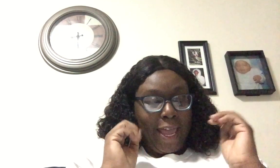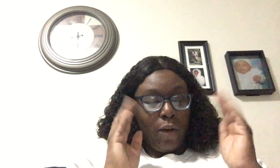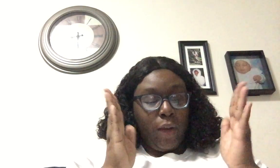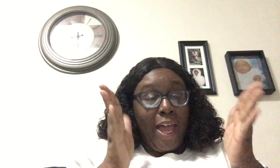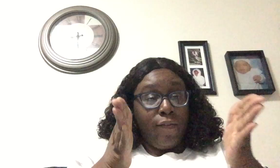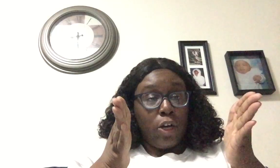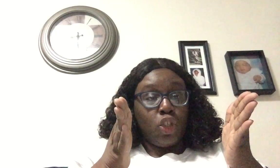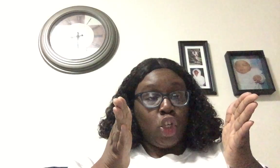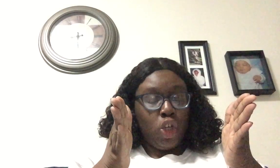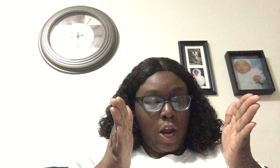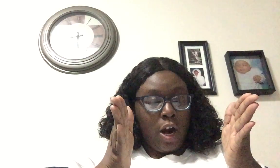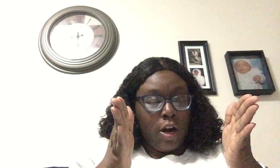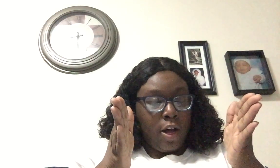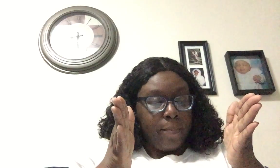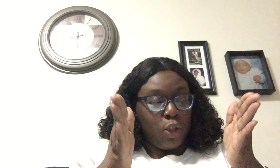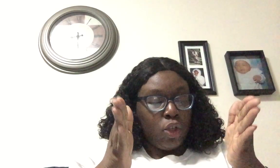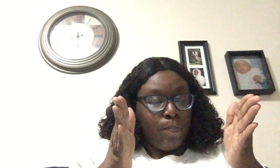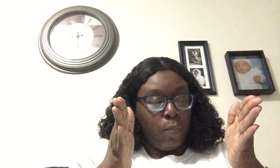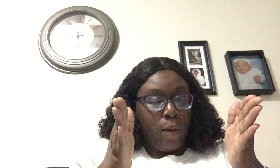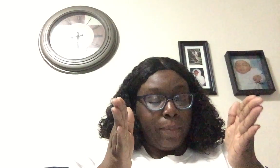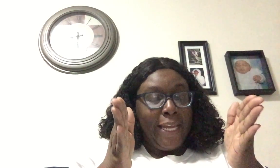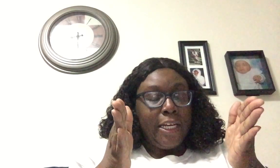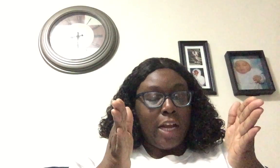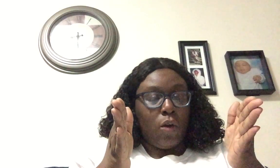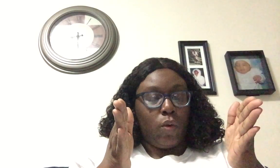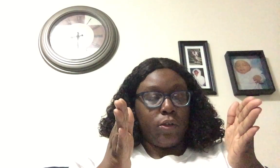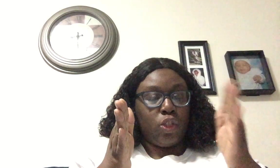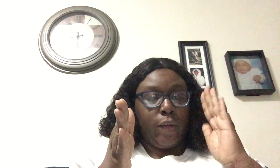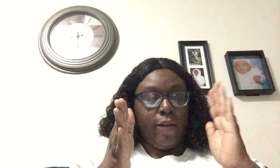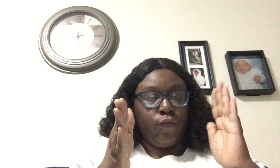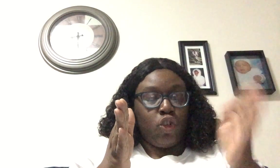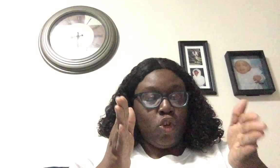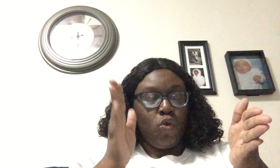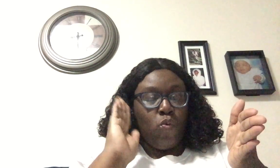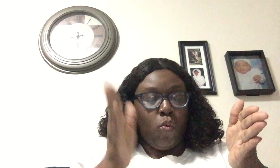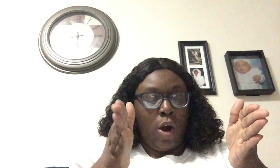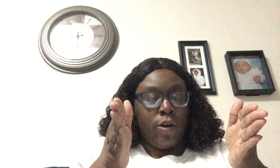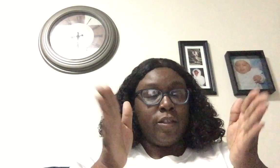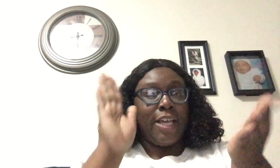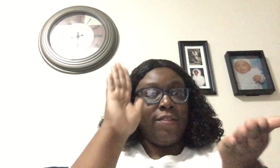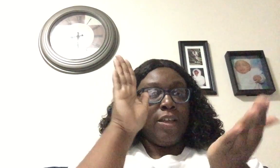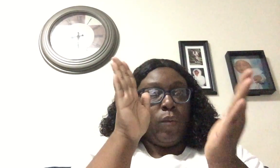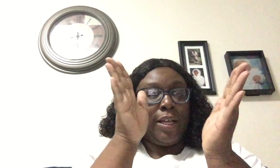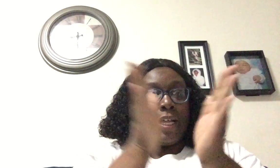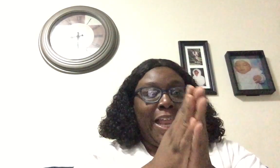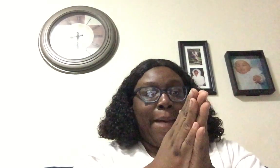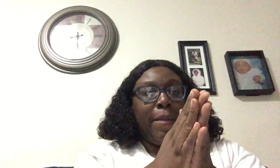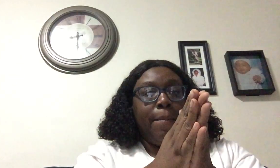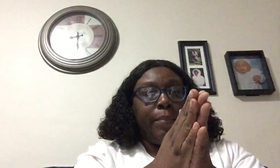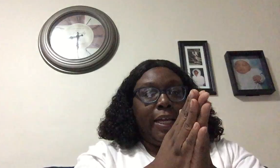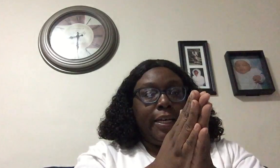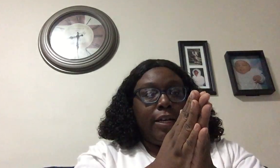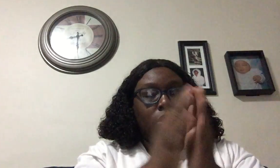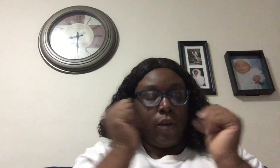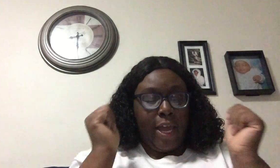now we have our, we're blending our words. So we have two words and then we clap and blend it, okay?